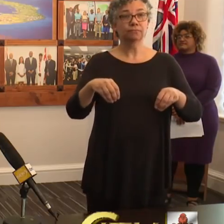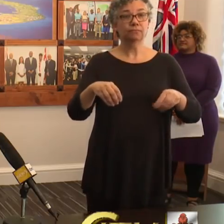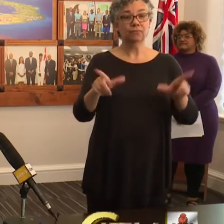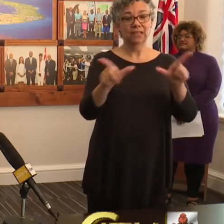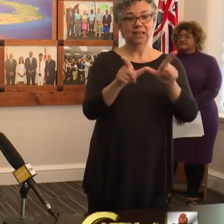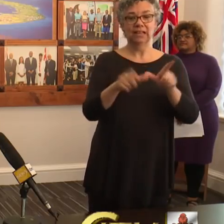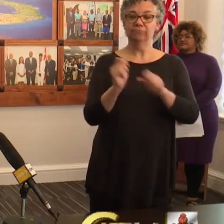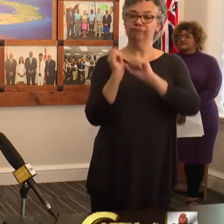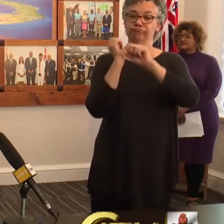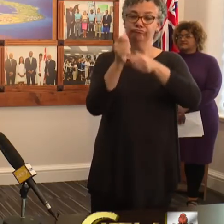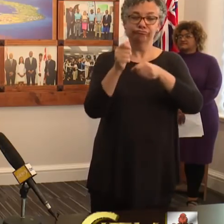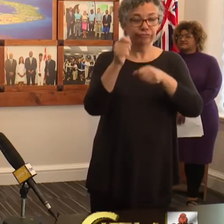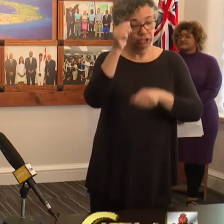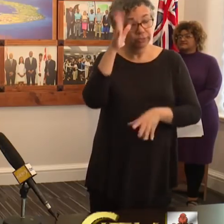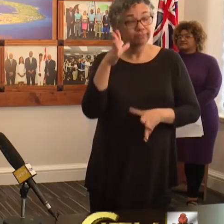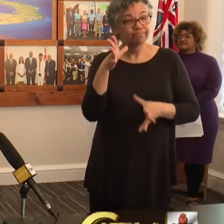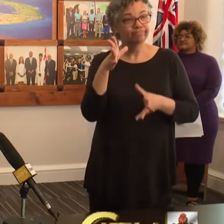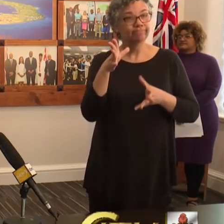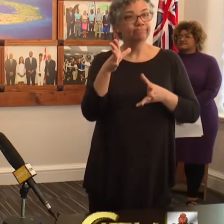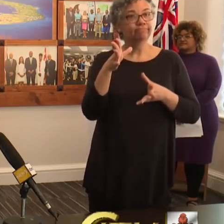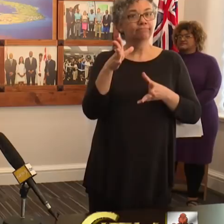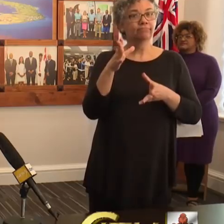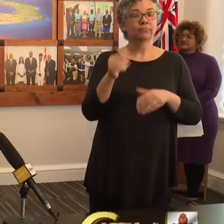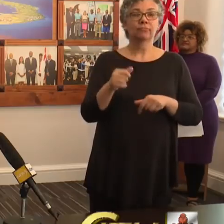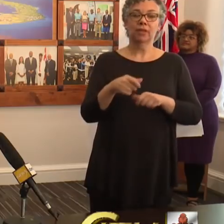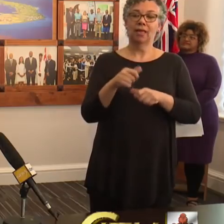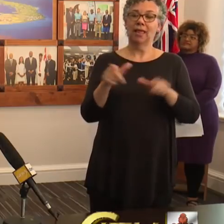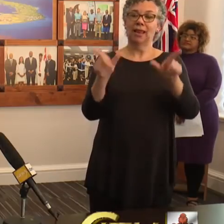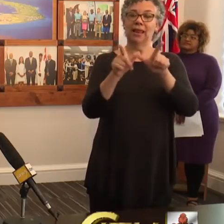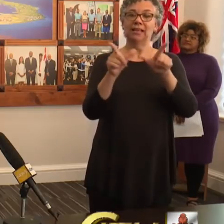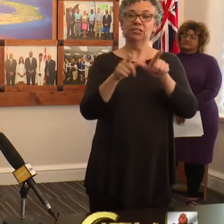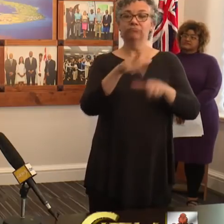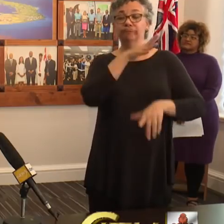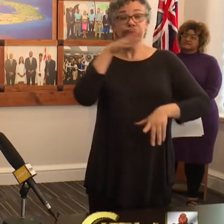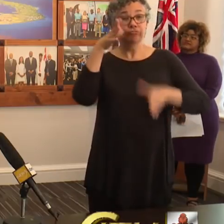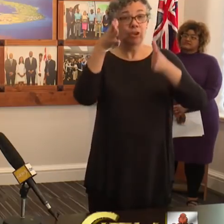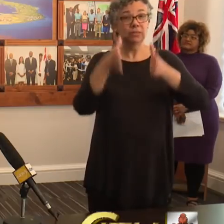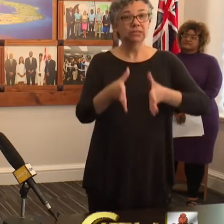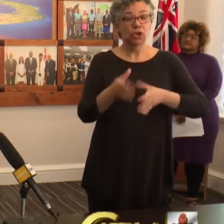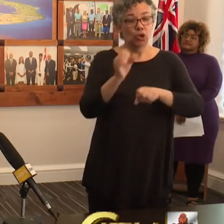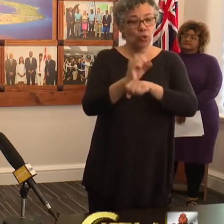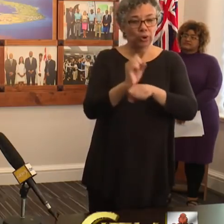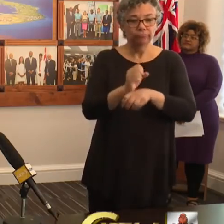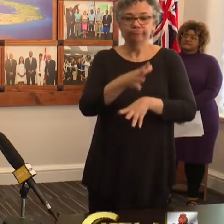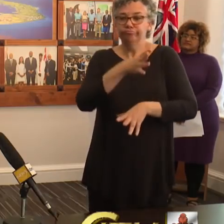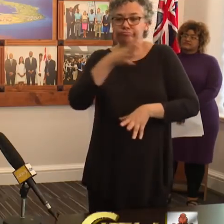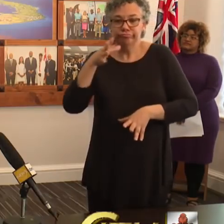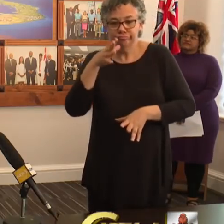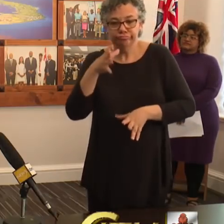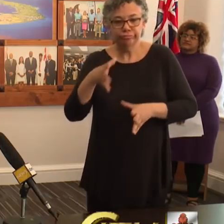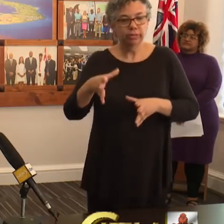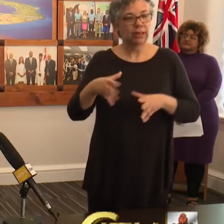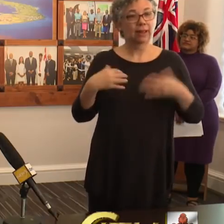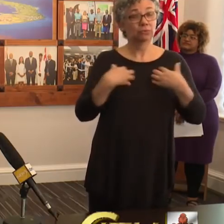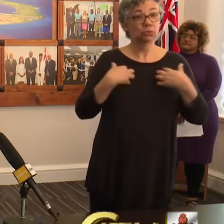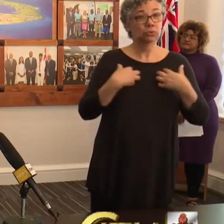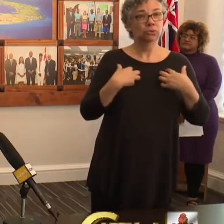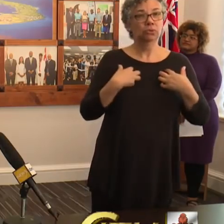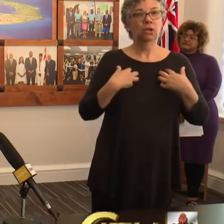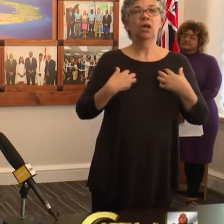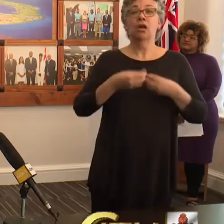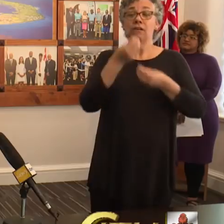Licensed fishermen, licensed commercial farmers engaged in agricultural livestock, food